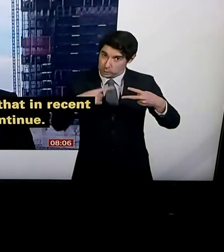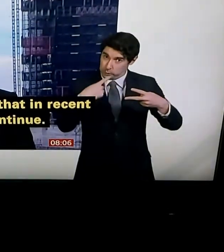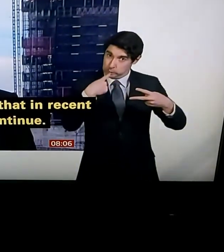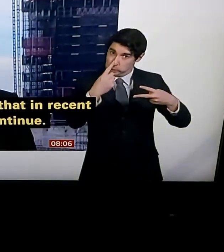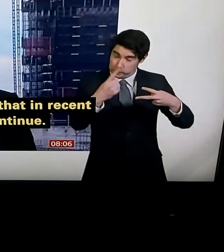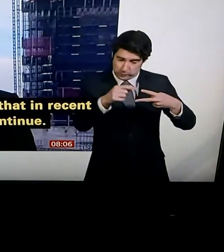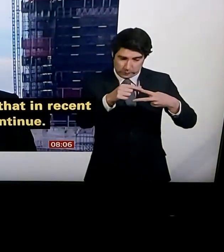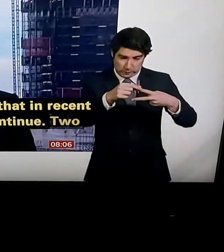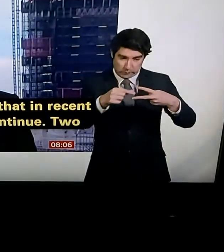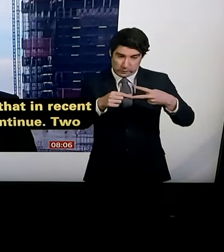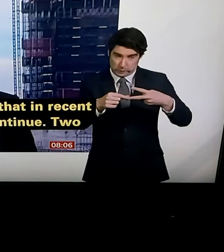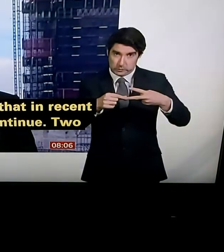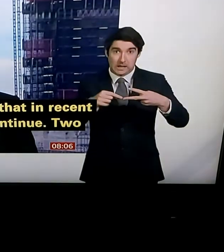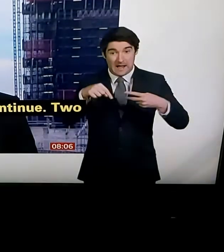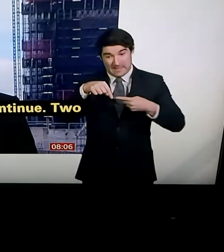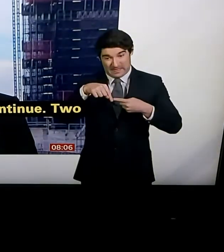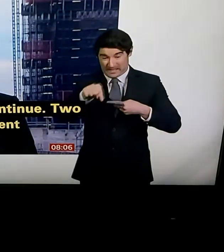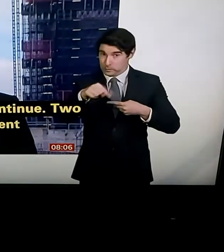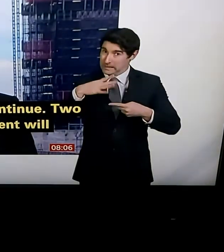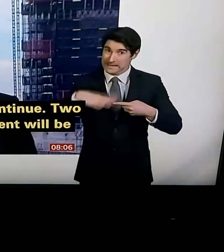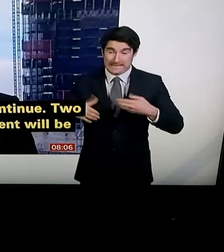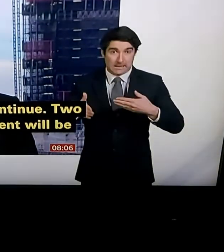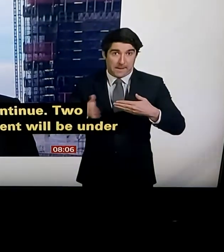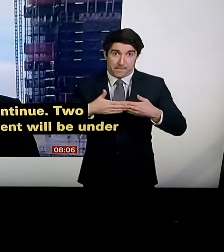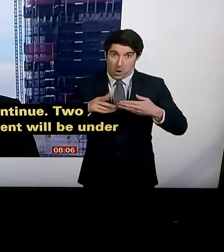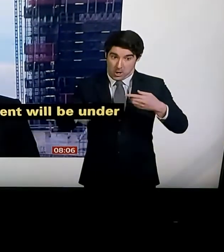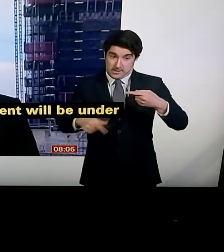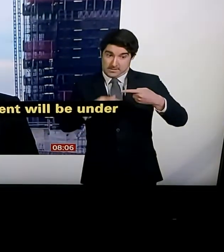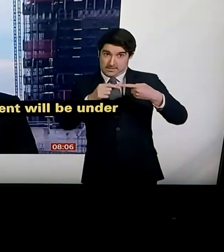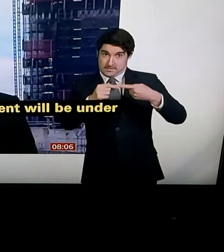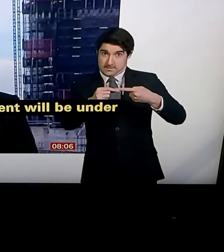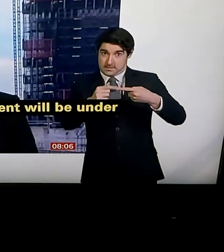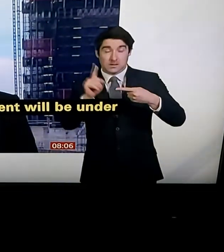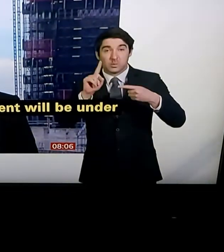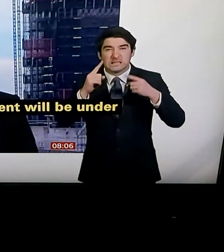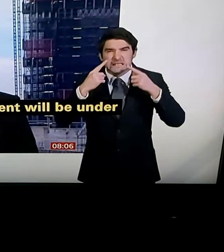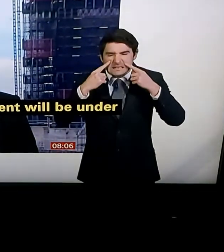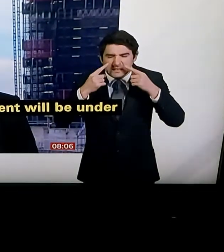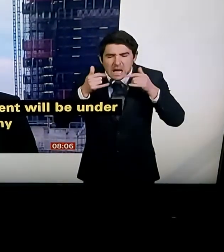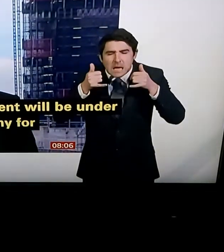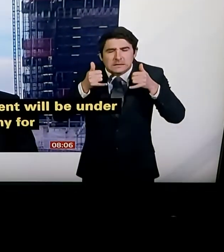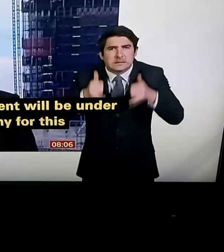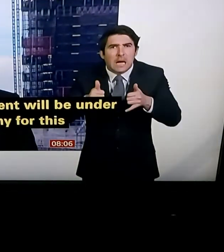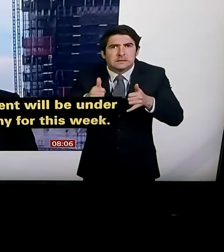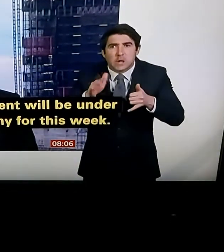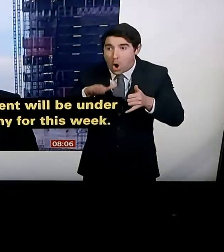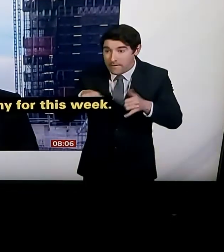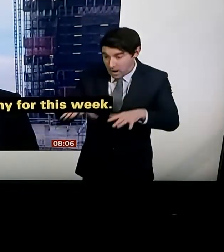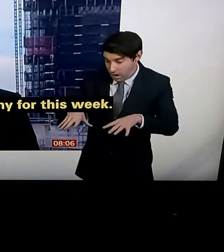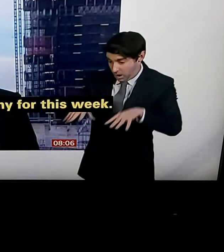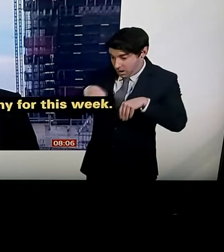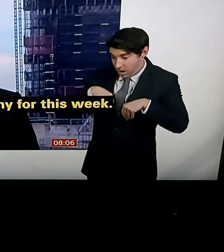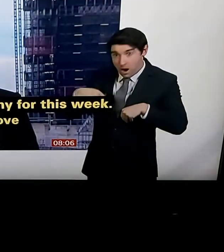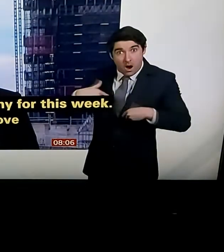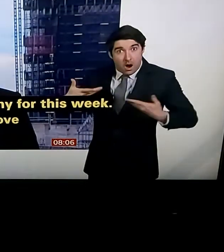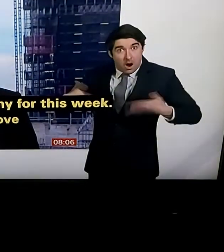for this week. Testing. Michael Gove yesterday, the cabinet office minister, saying they're ramping up testing, absolutely prioritising